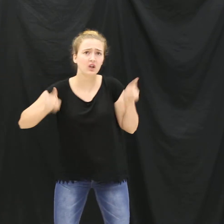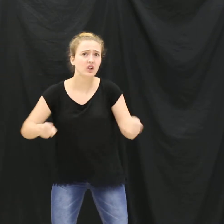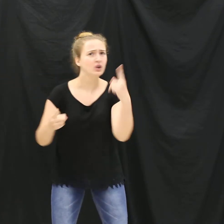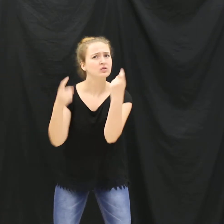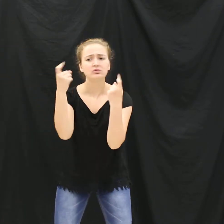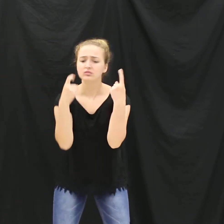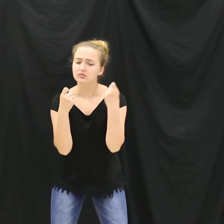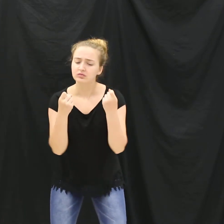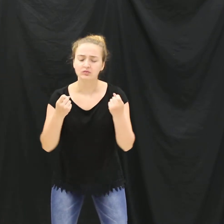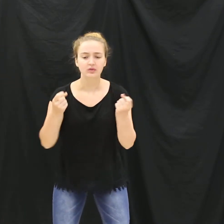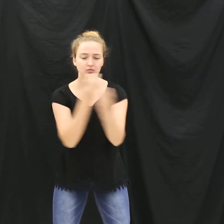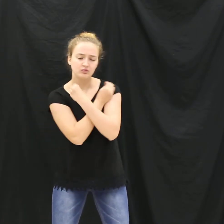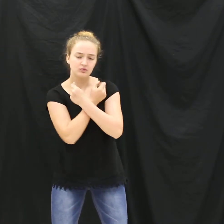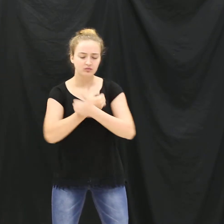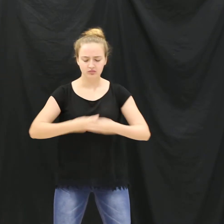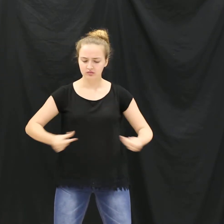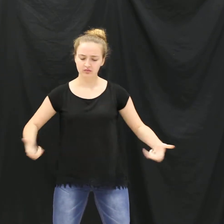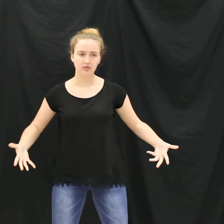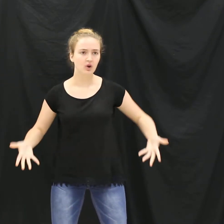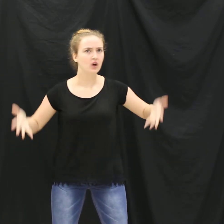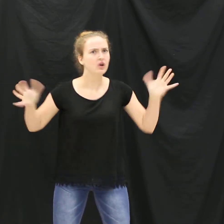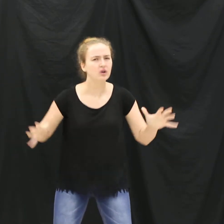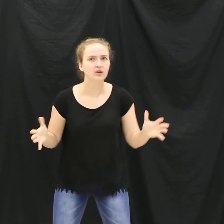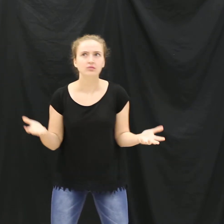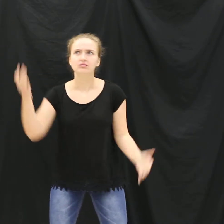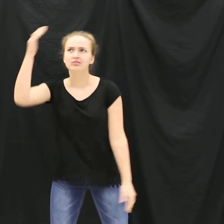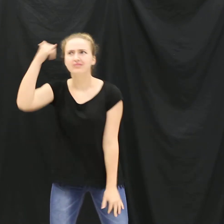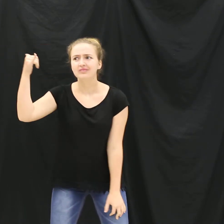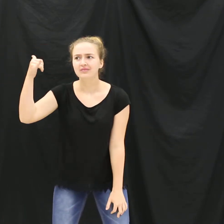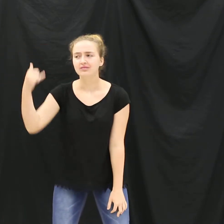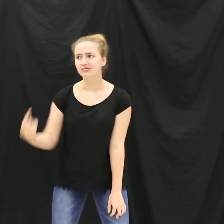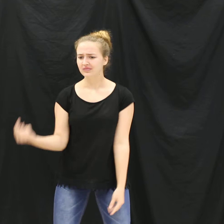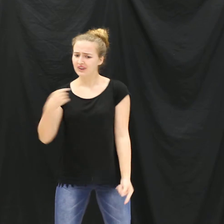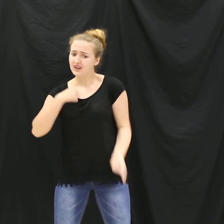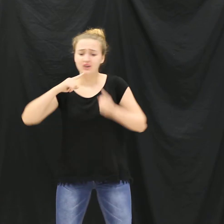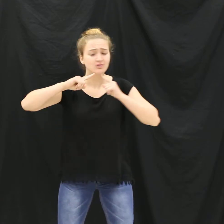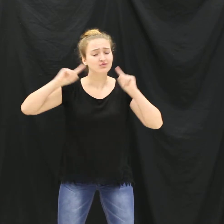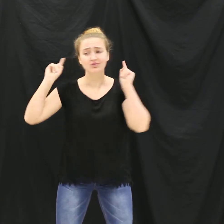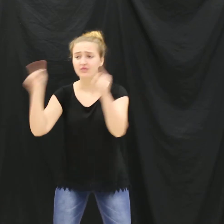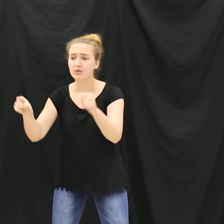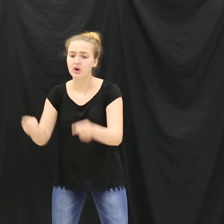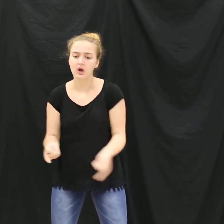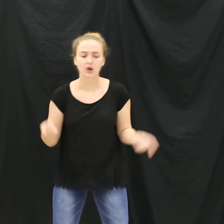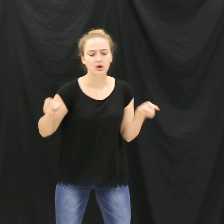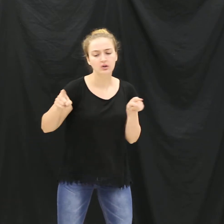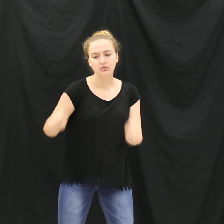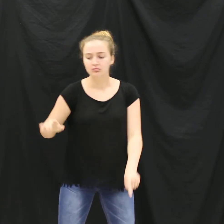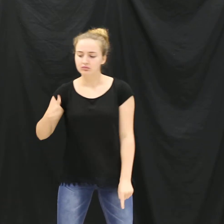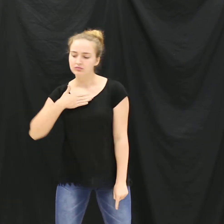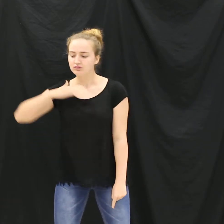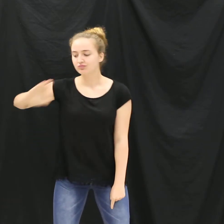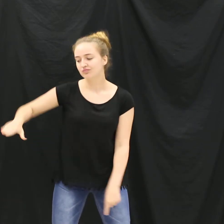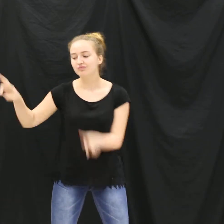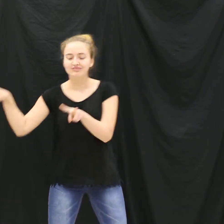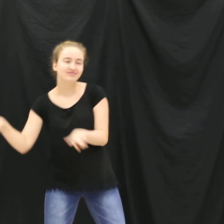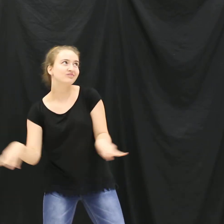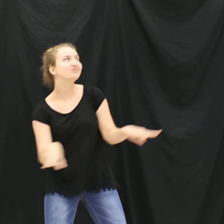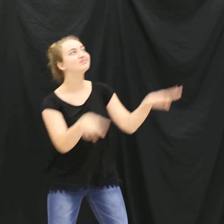What if my twins ask me why I ain't married, mom? Damn, how do I was gone? What if my son starts with a face